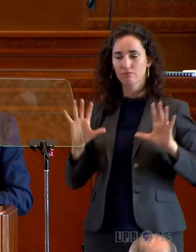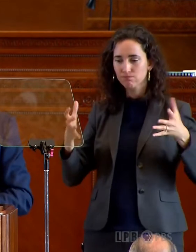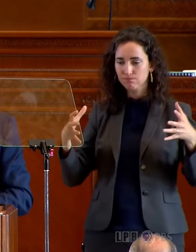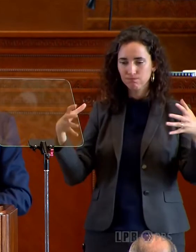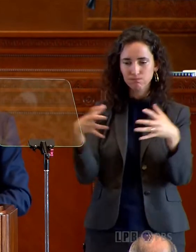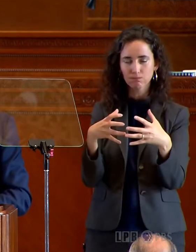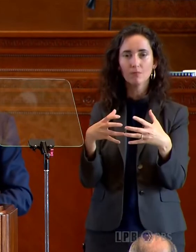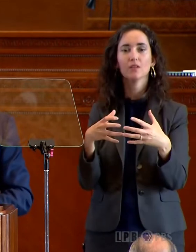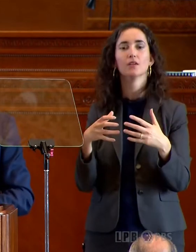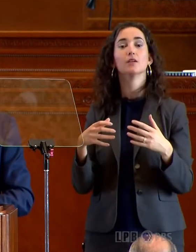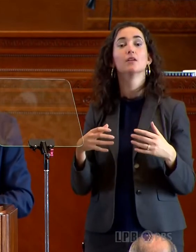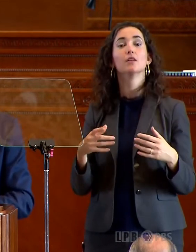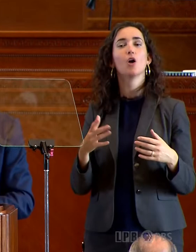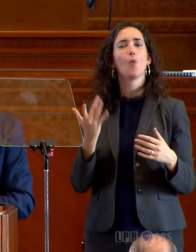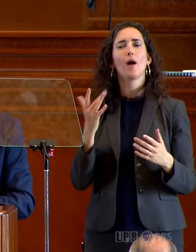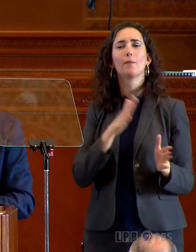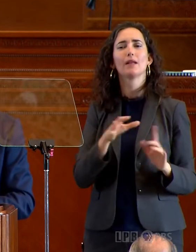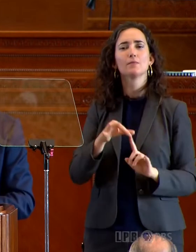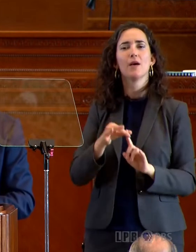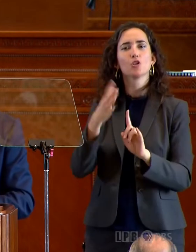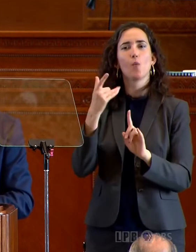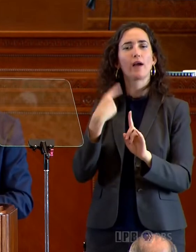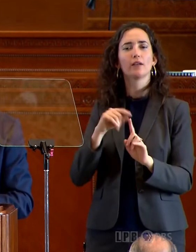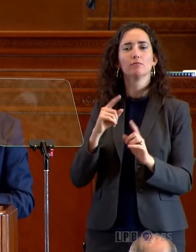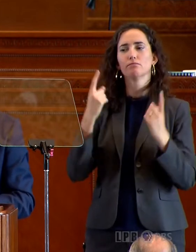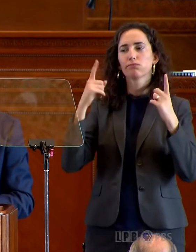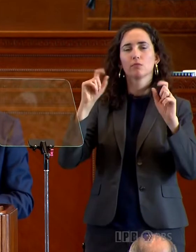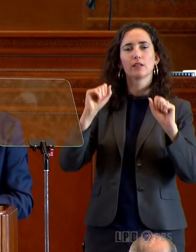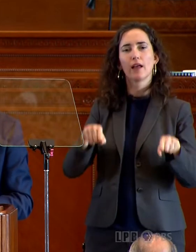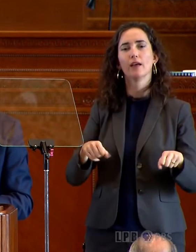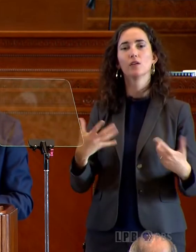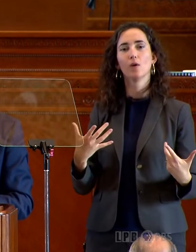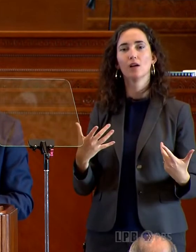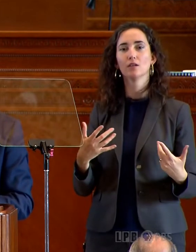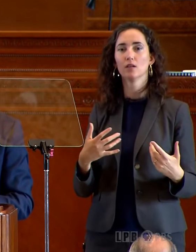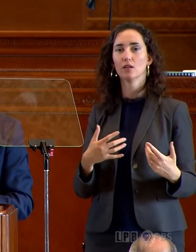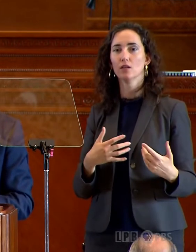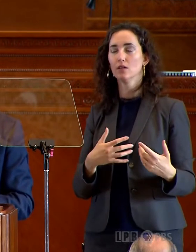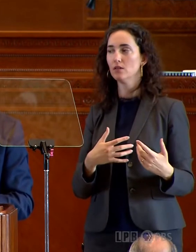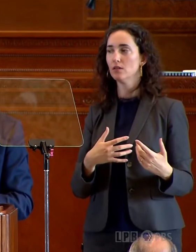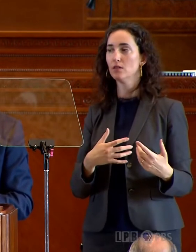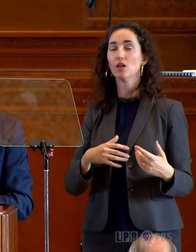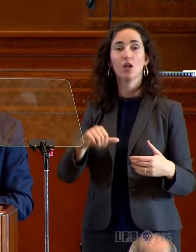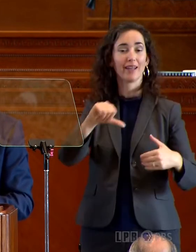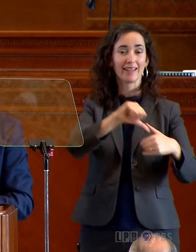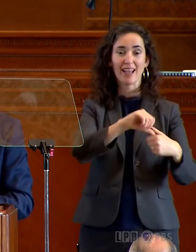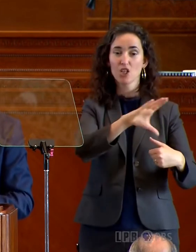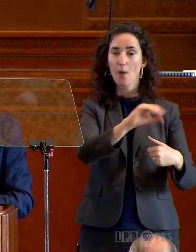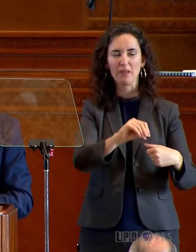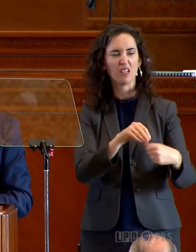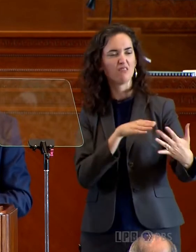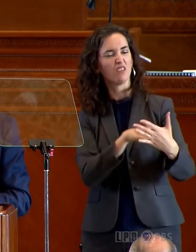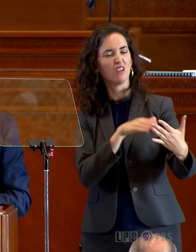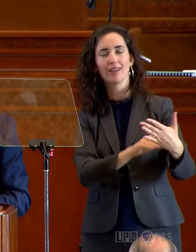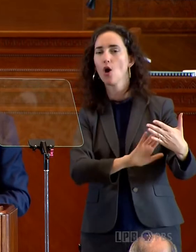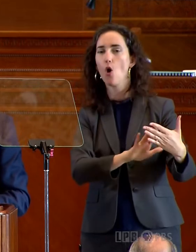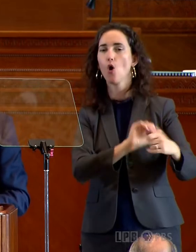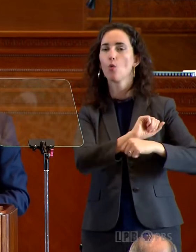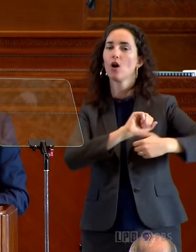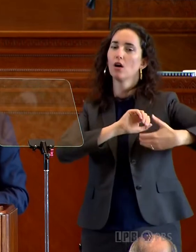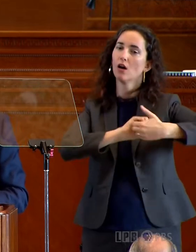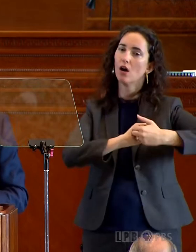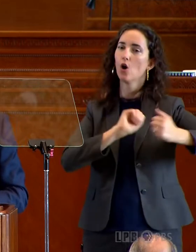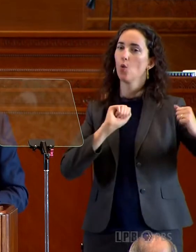and the most attainable, in my opinion, is that instead of working against oil and gas companies, we're working with them. In this